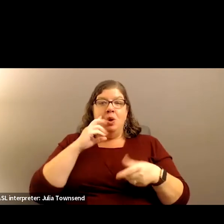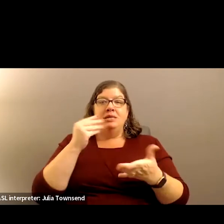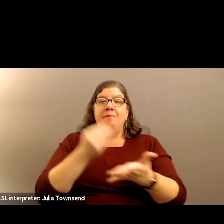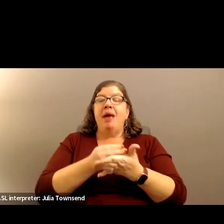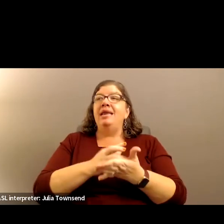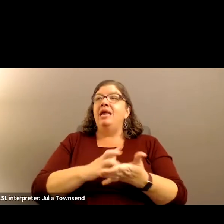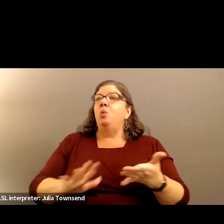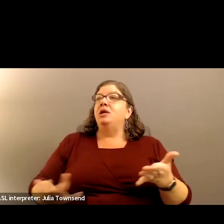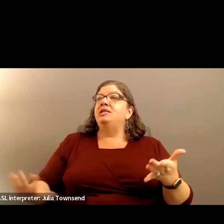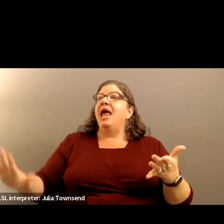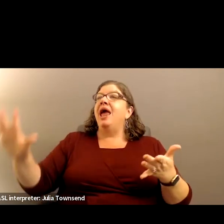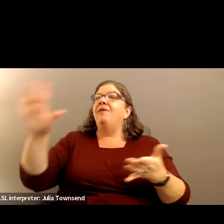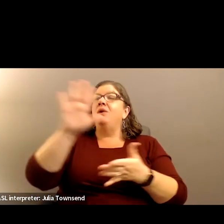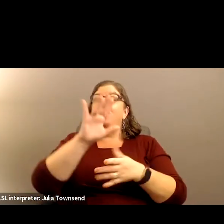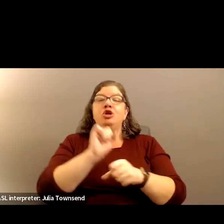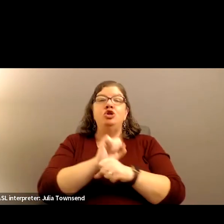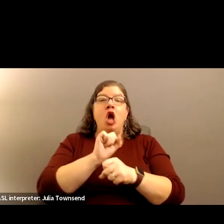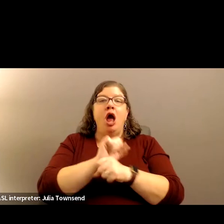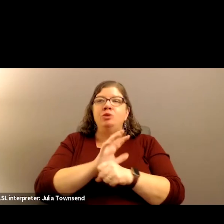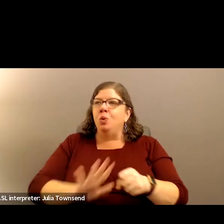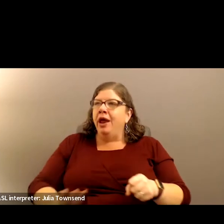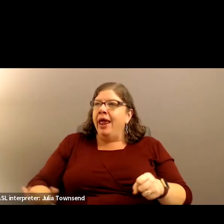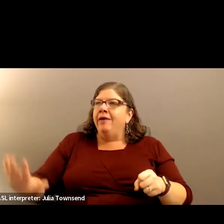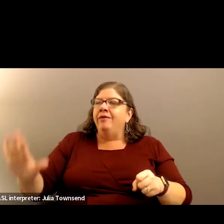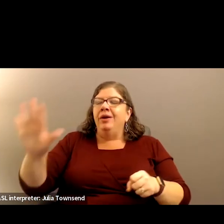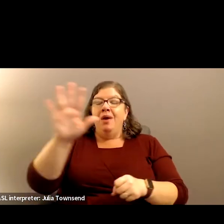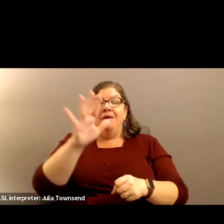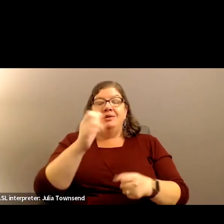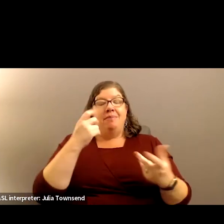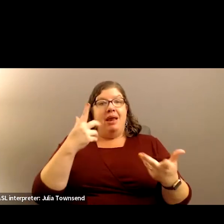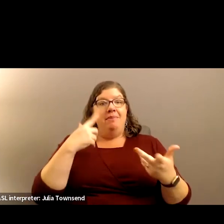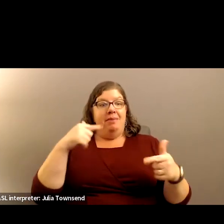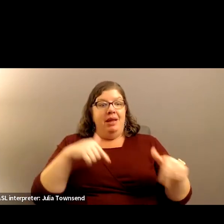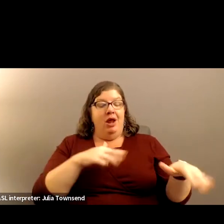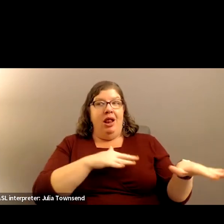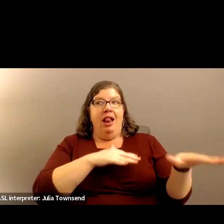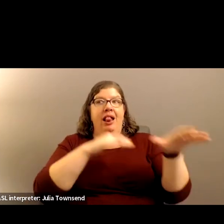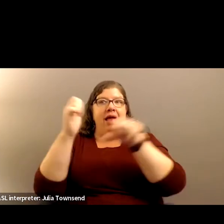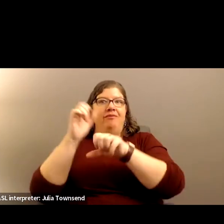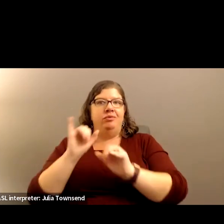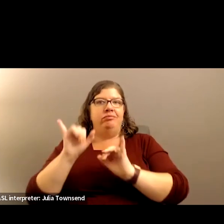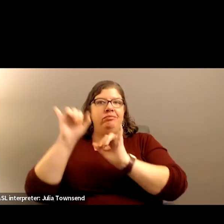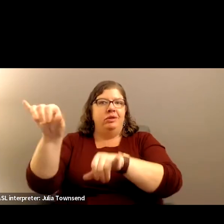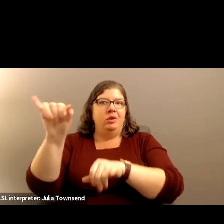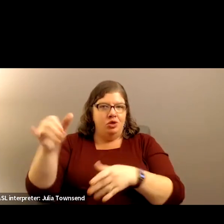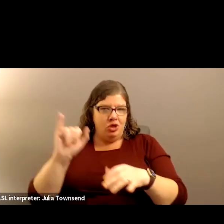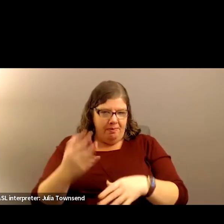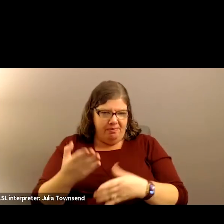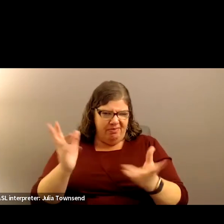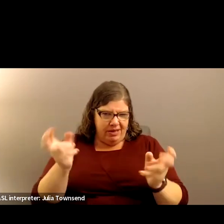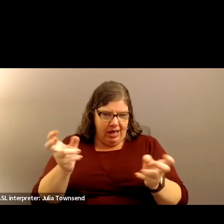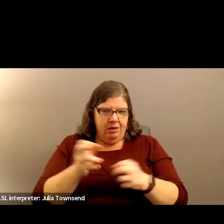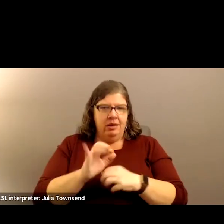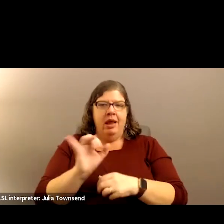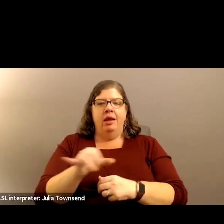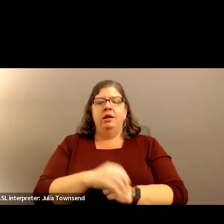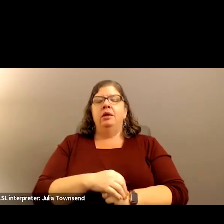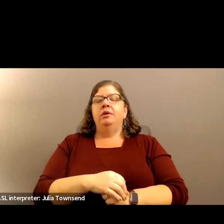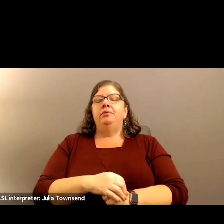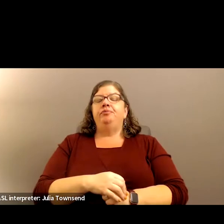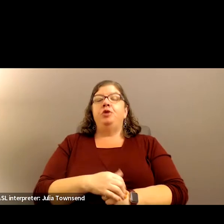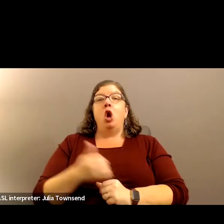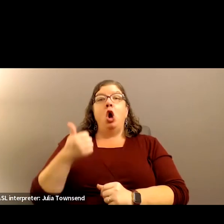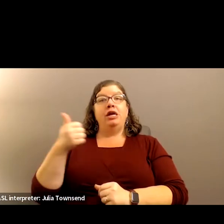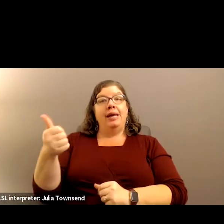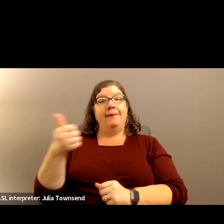was everywhere and positions were everywhere. And so that that was challenging. Our commuting employees, what we